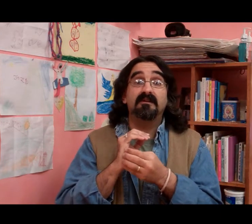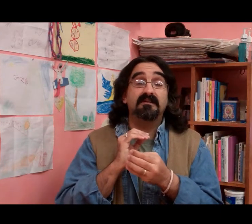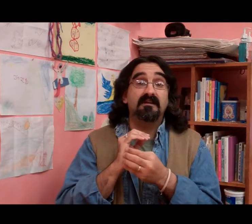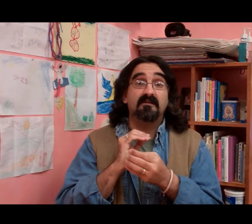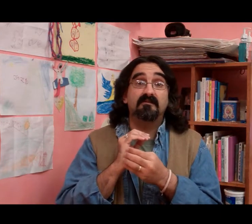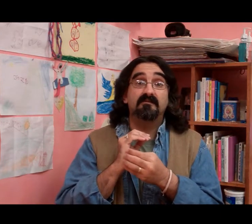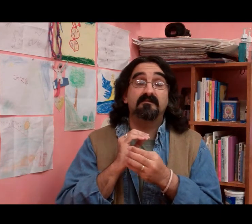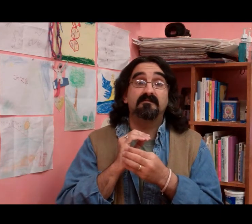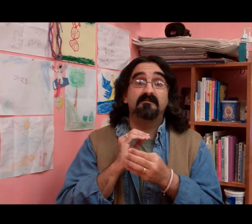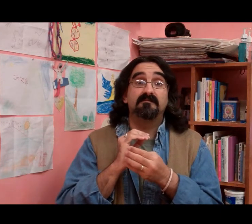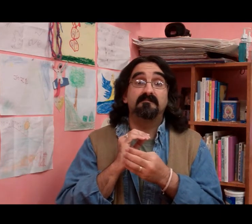right now.